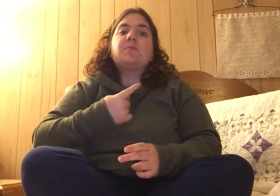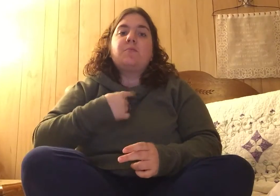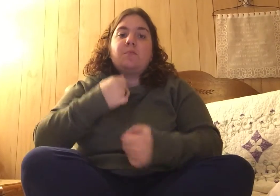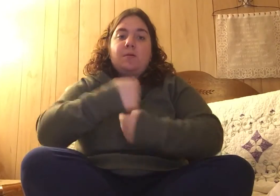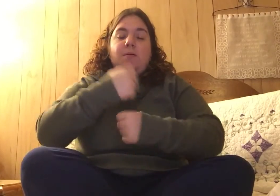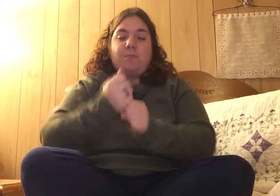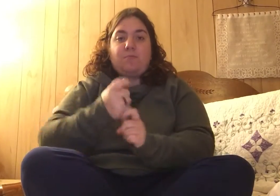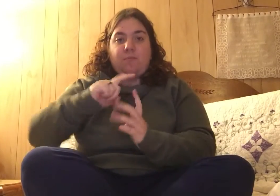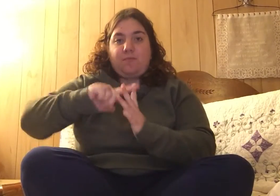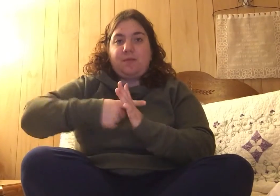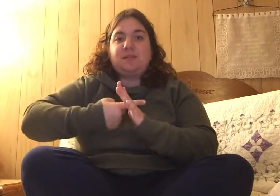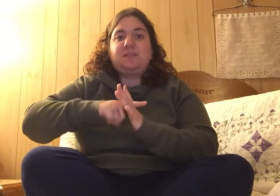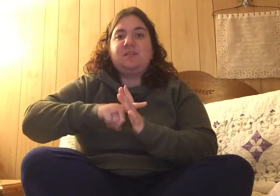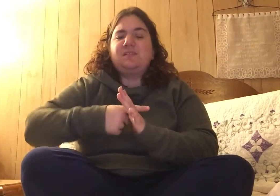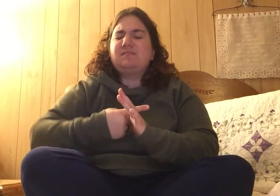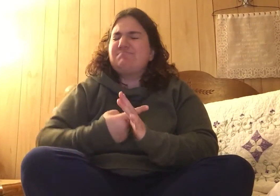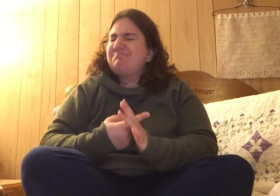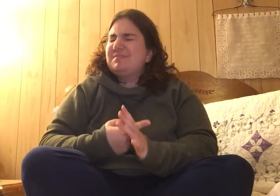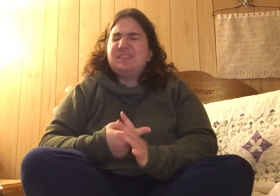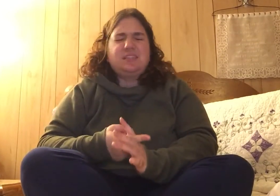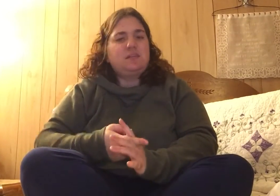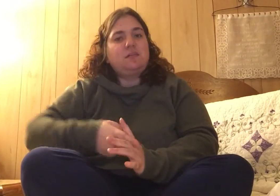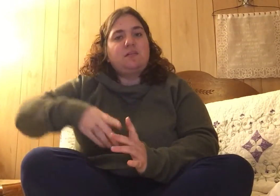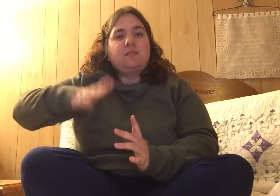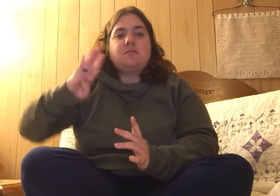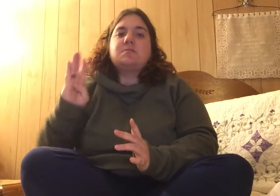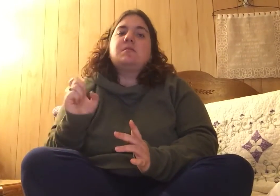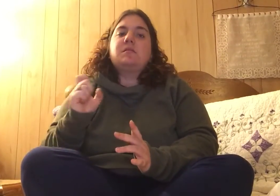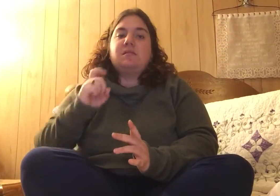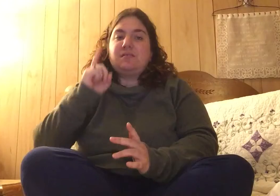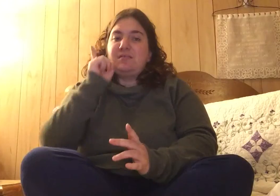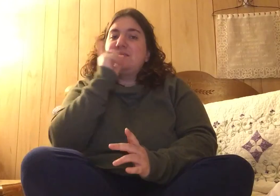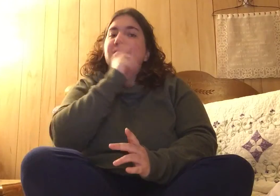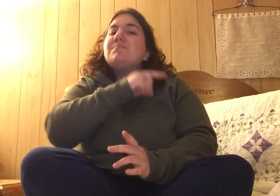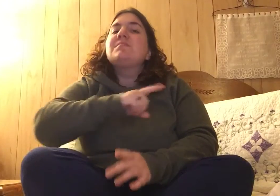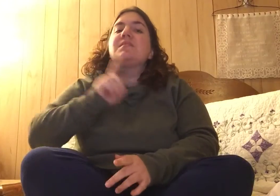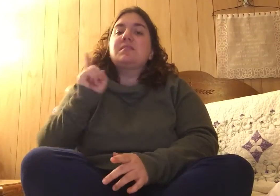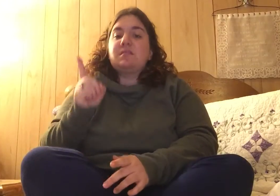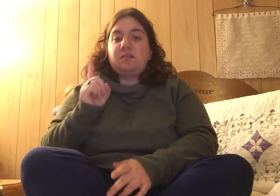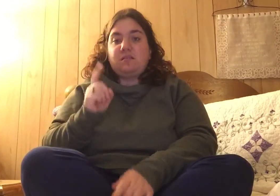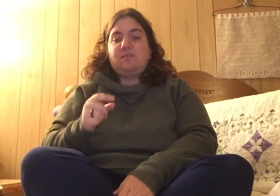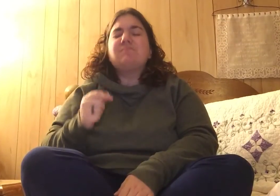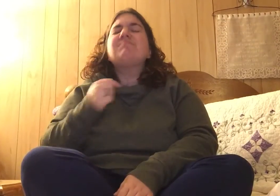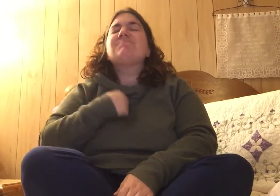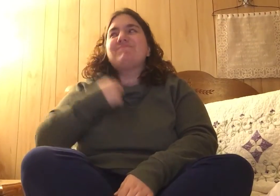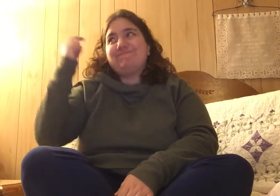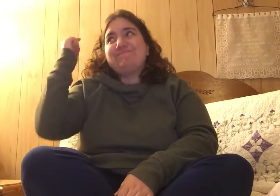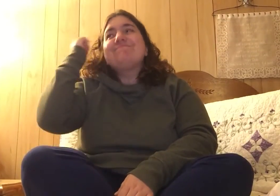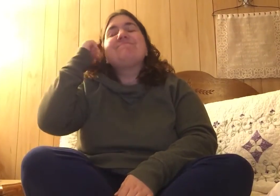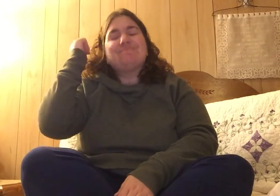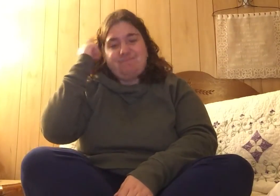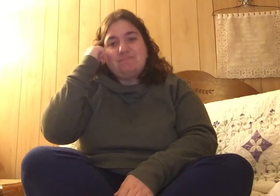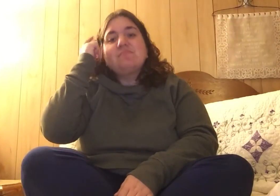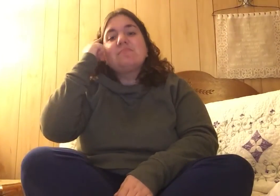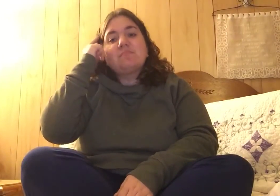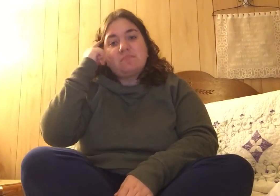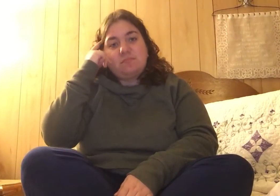We made a start, beautiful's one I know.